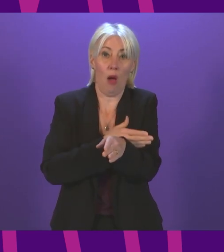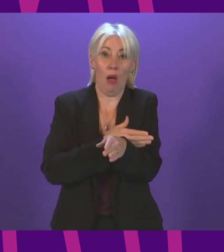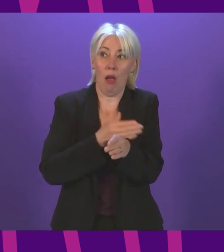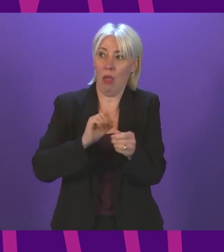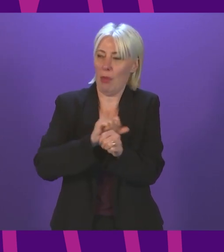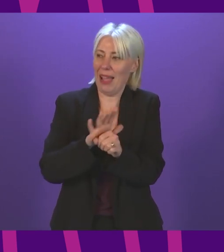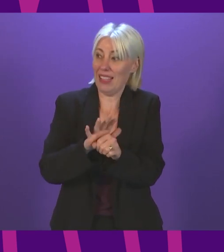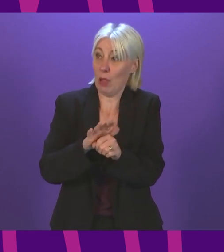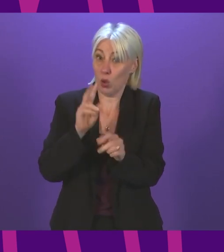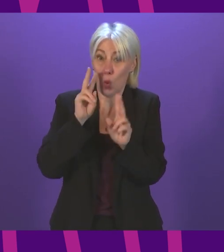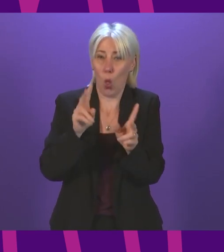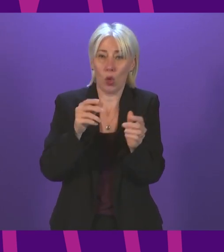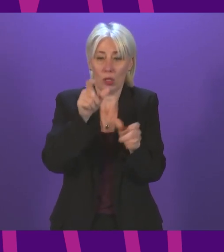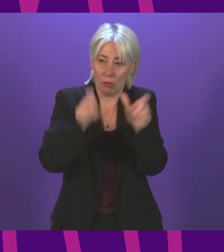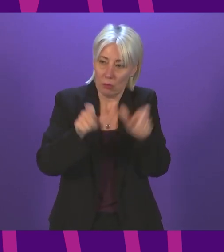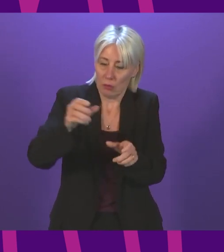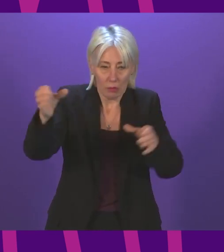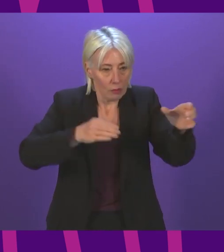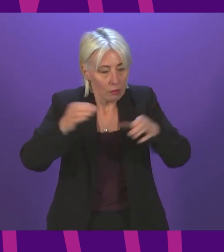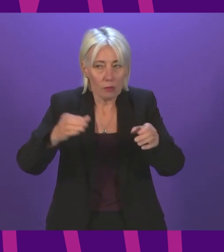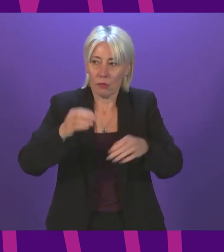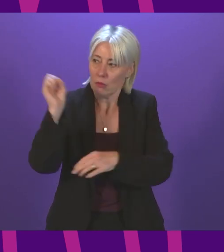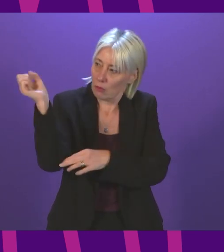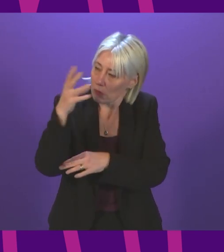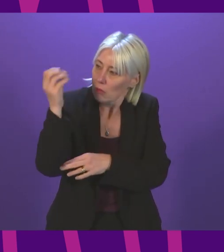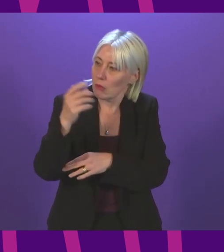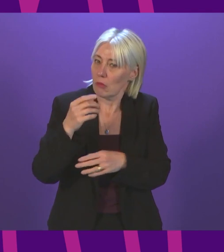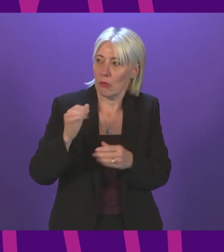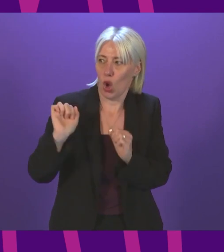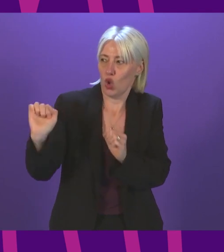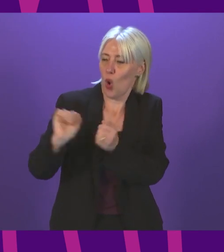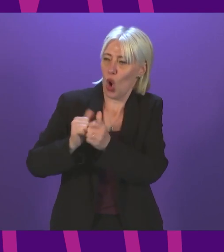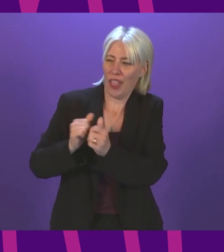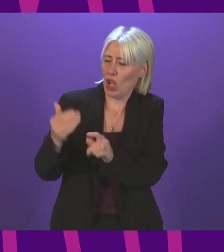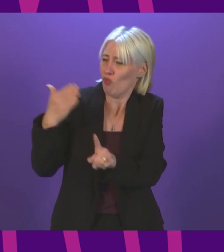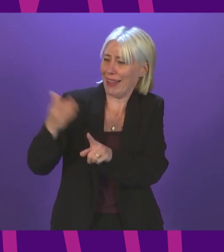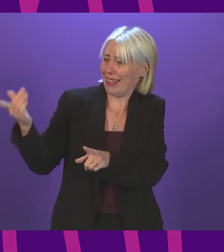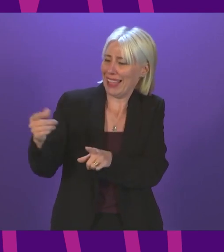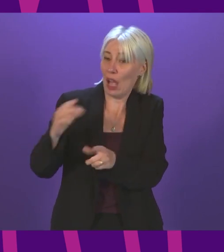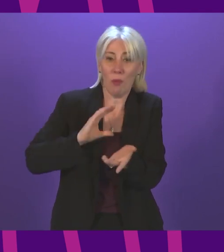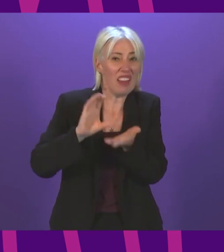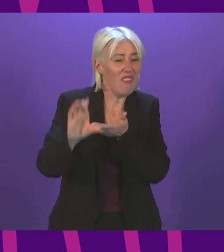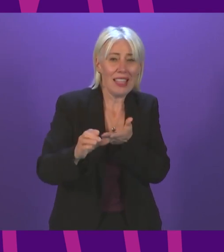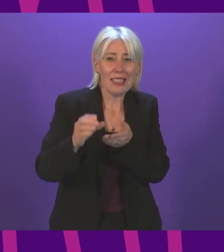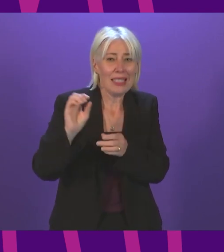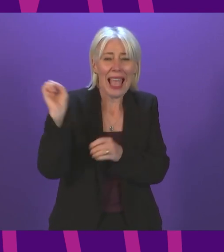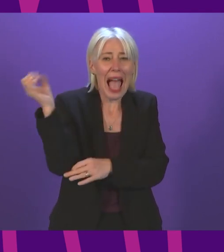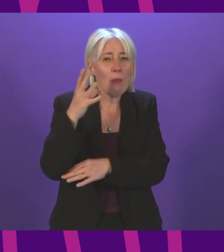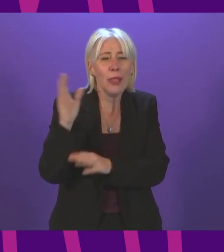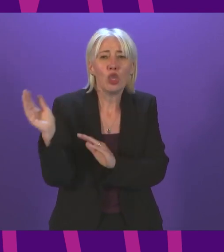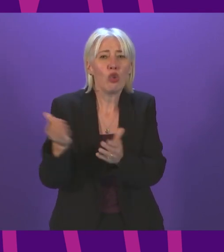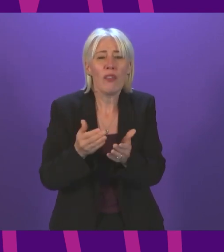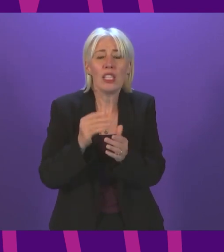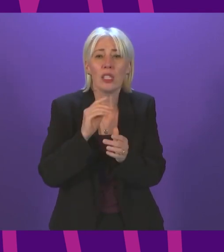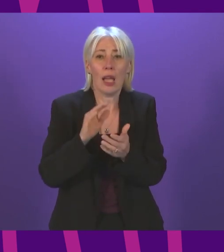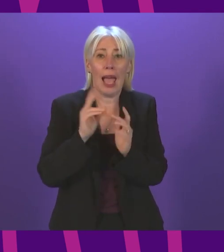issues around staffing within the ambulance service, as her own colleague has recognised. That additional investment in the Scottish Ambulance Service, which is going to see